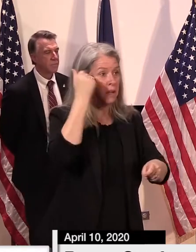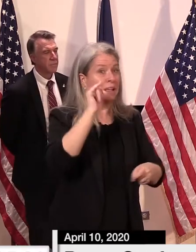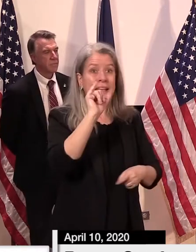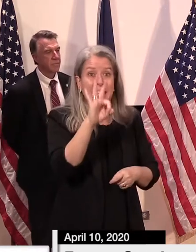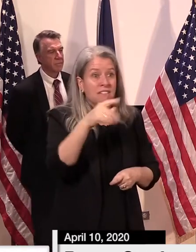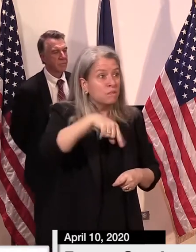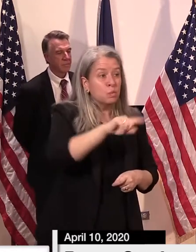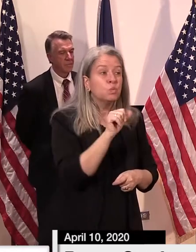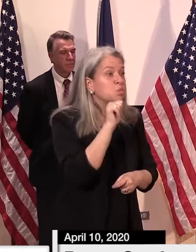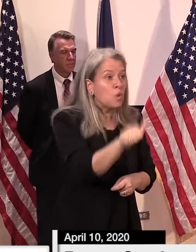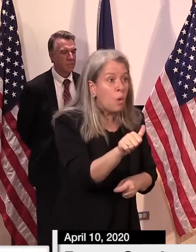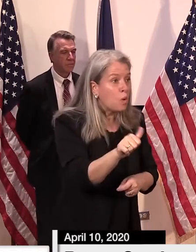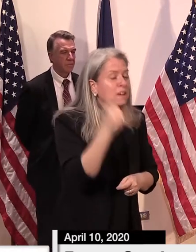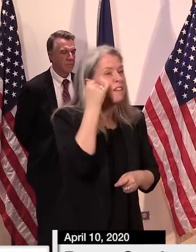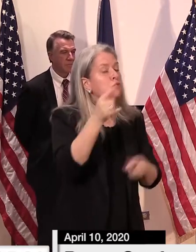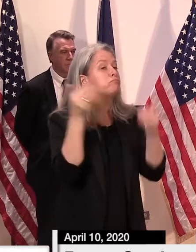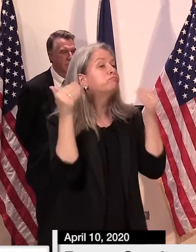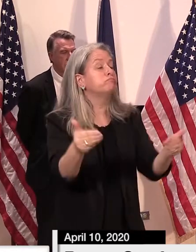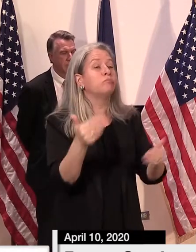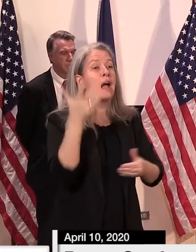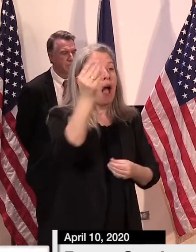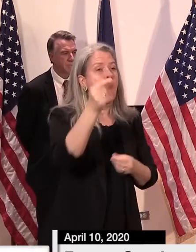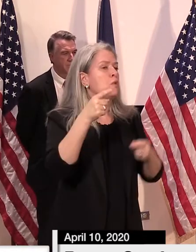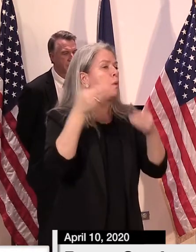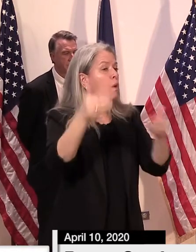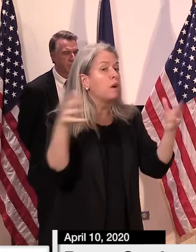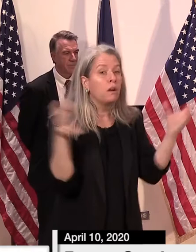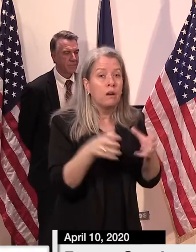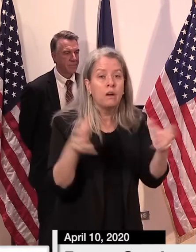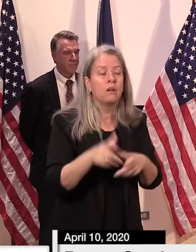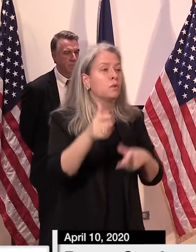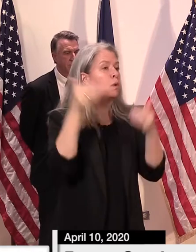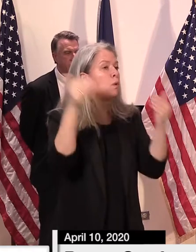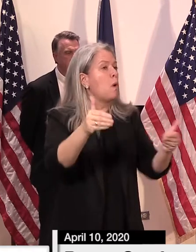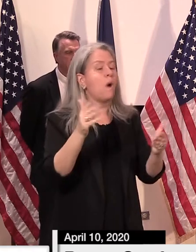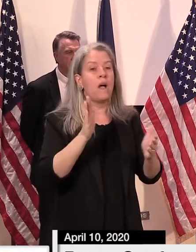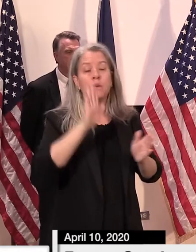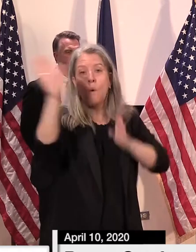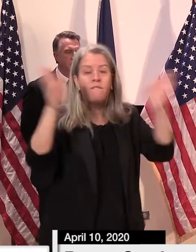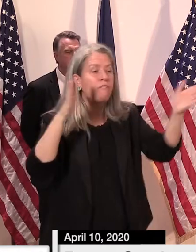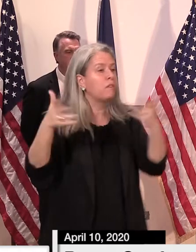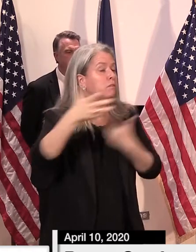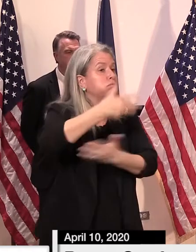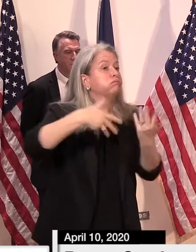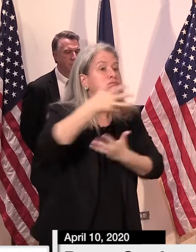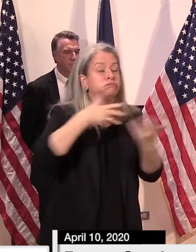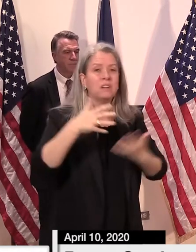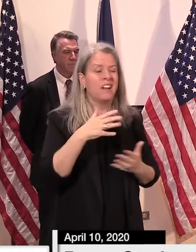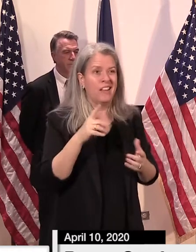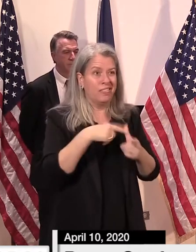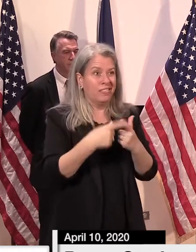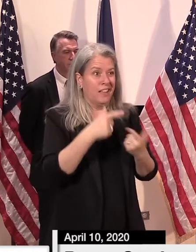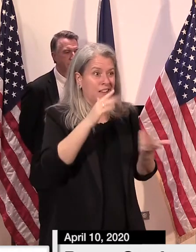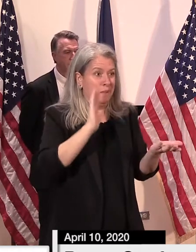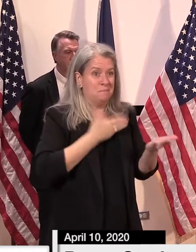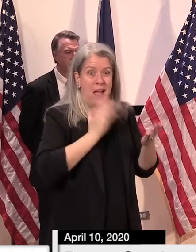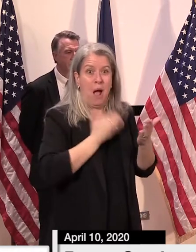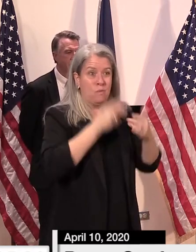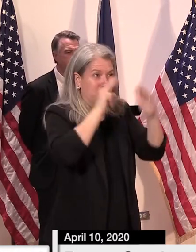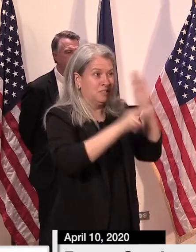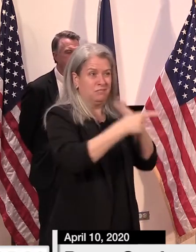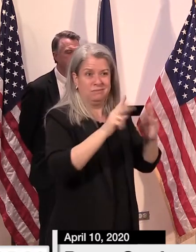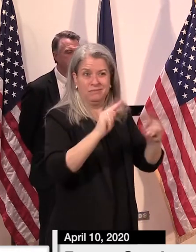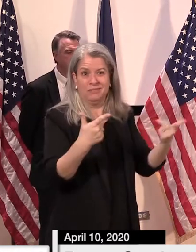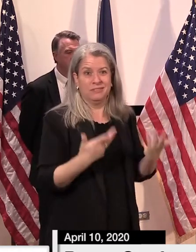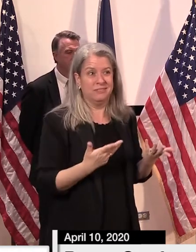stop and relent from social, personal, and professional sacrifices that everyone is making in their daily lives.